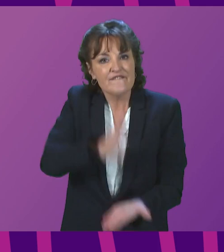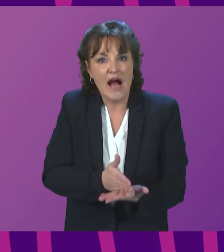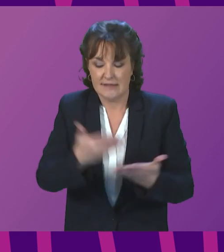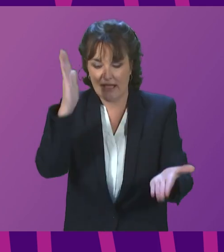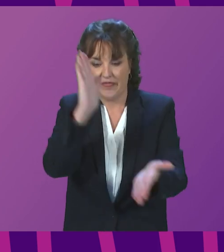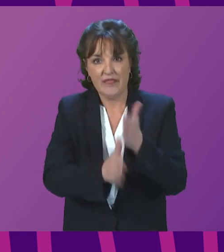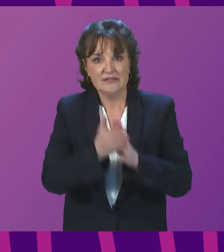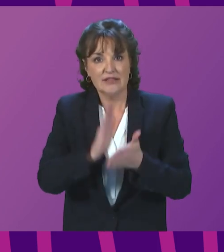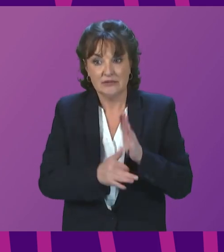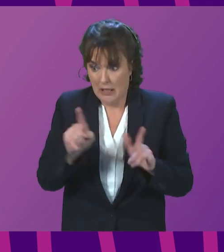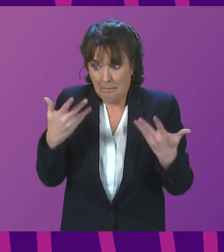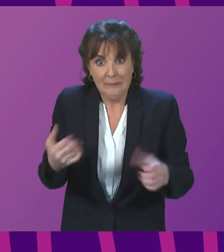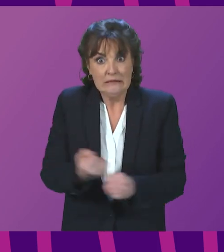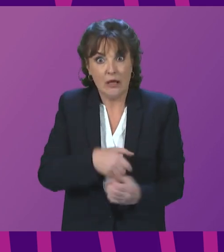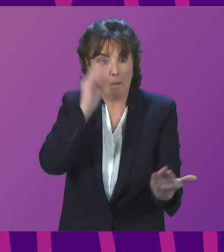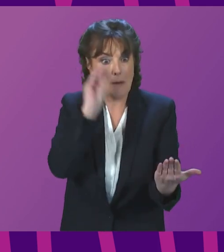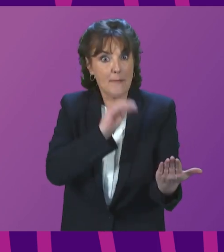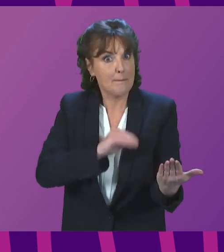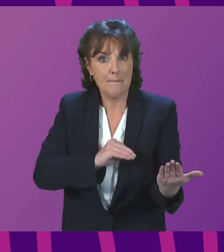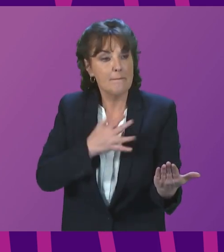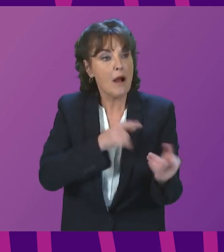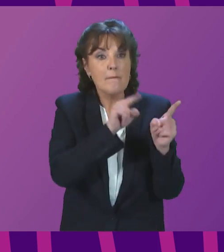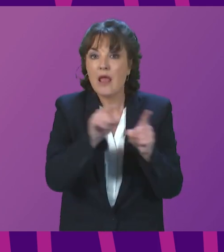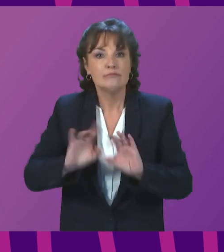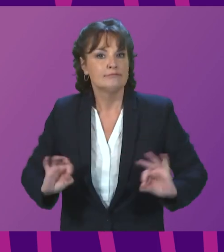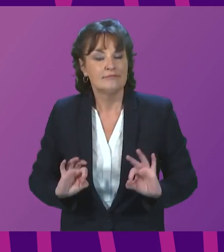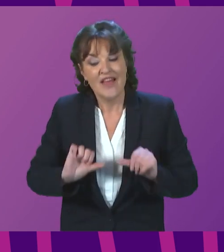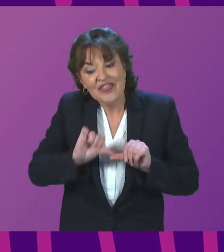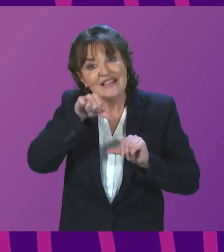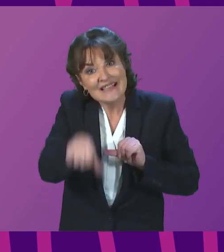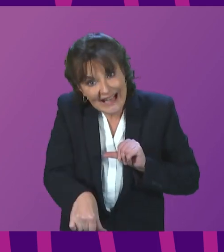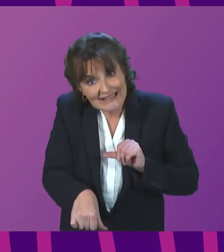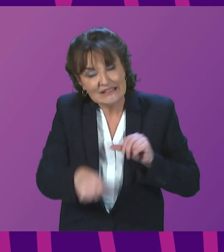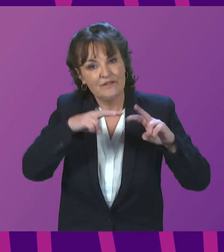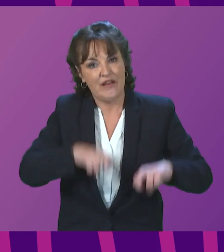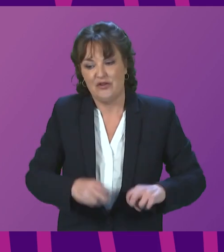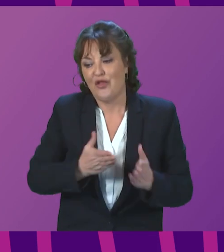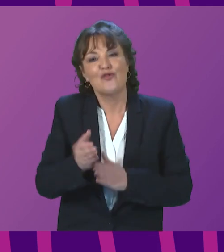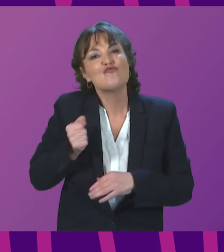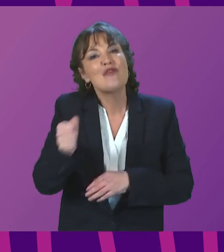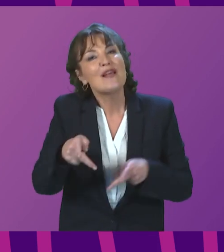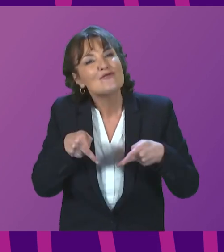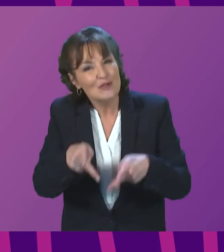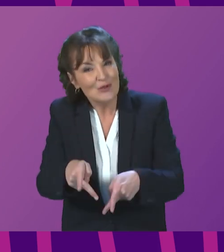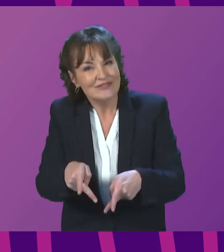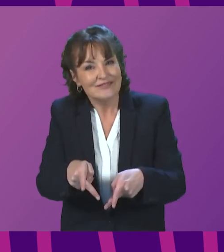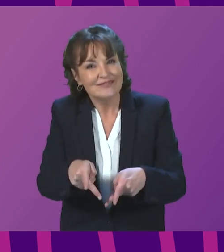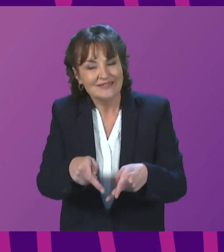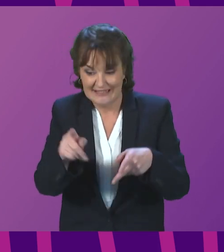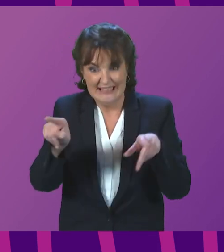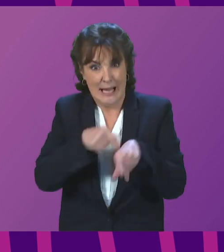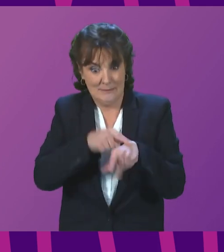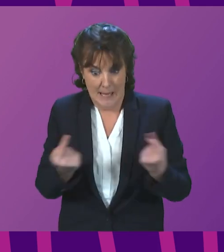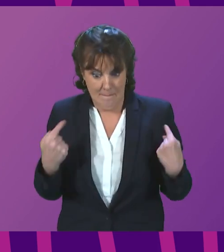that is what it has done. The further investigation that is underway with the Office of Rail and Road, in parallel with